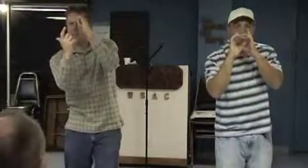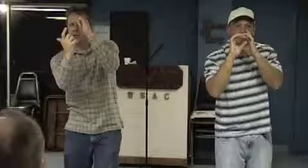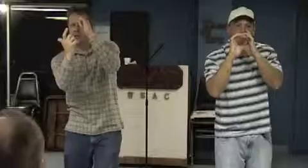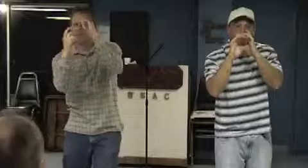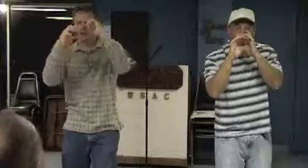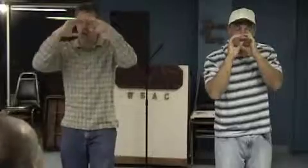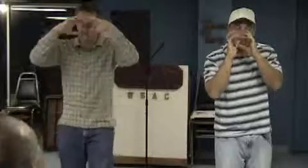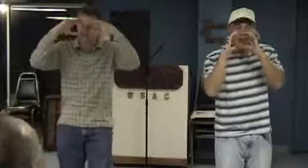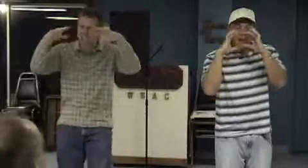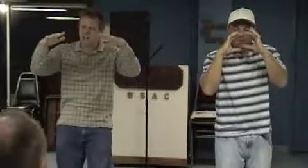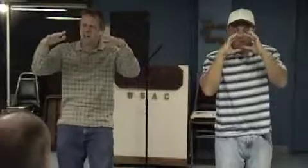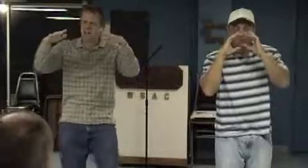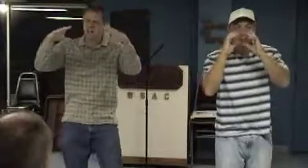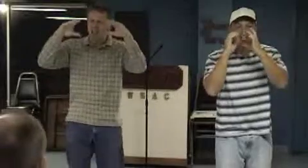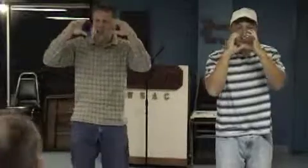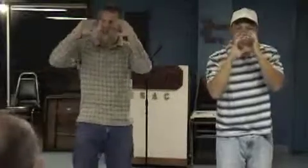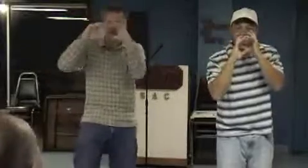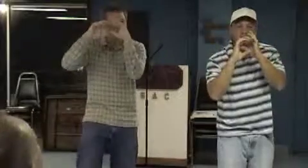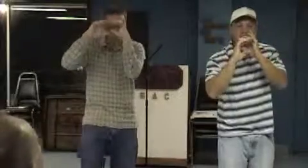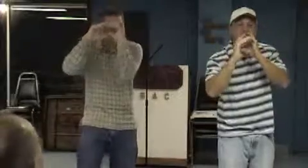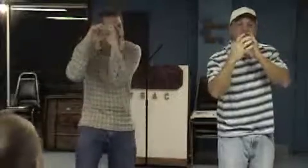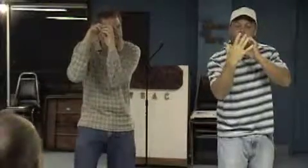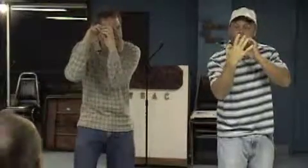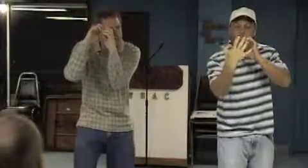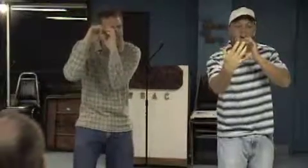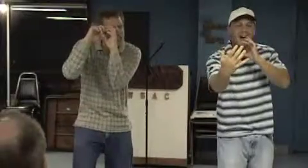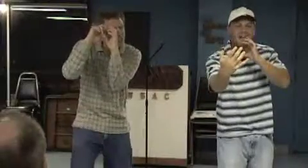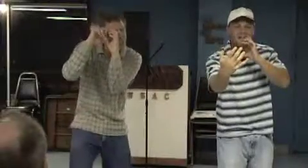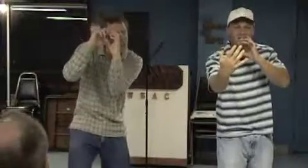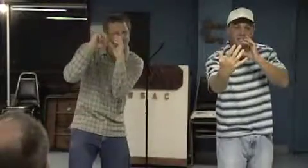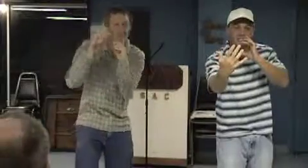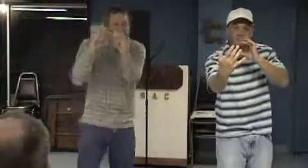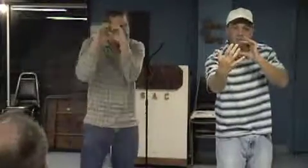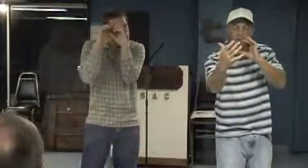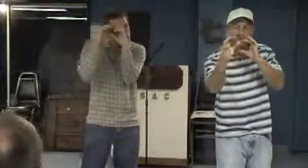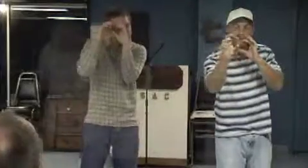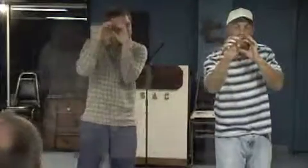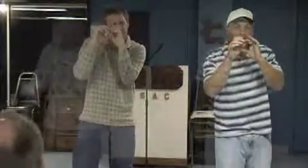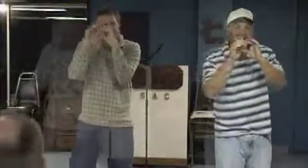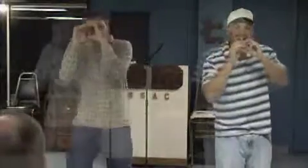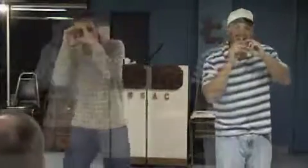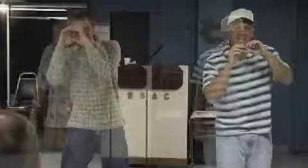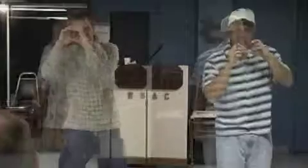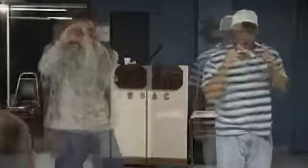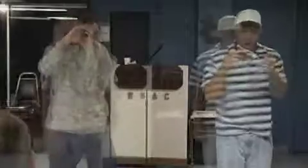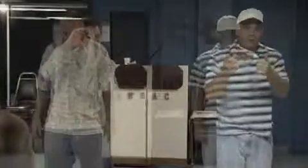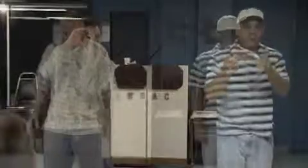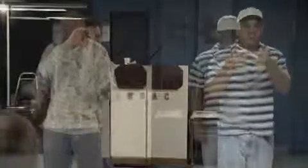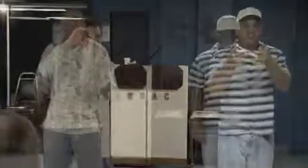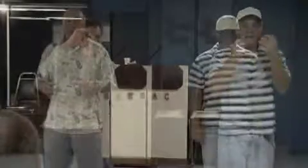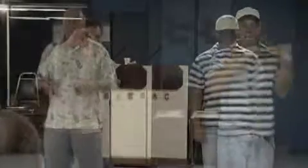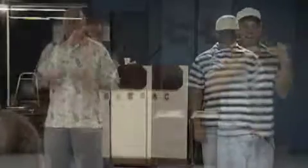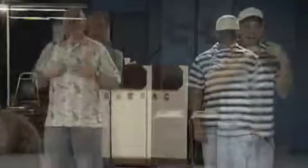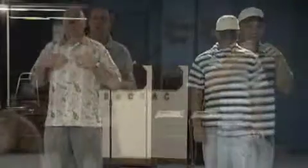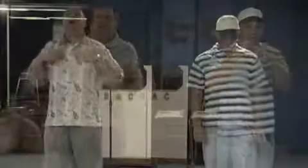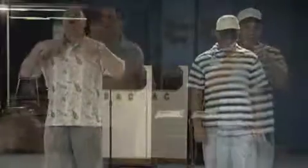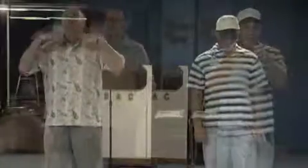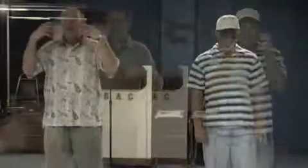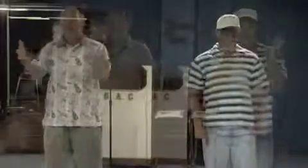bill over here. cuts out sunlight Notice that the lens comes out a full five inches. And we can bring it on back in. Alright, we've got the Nikon. I've got